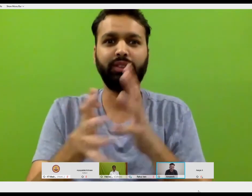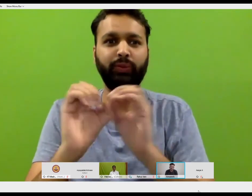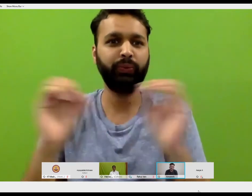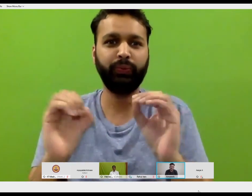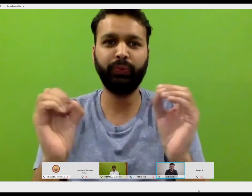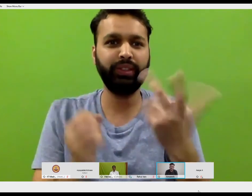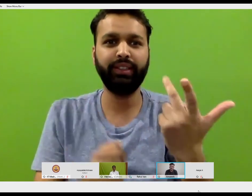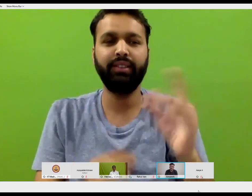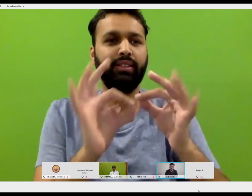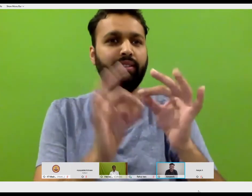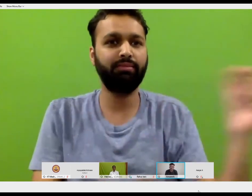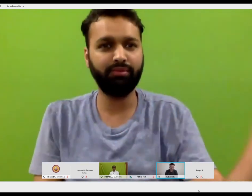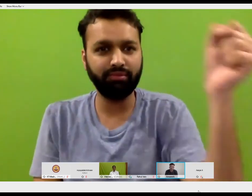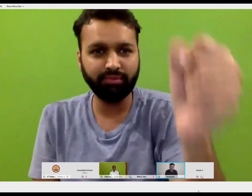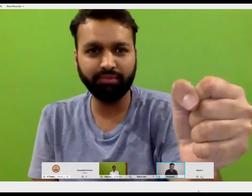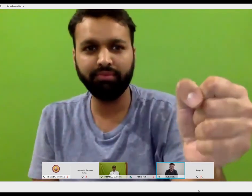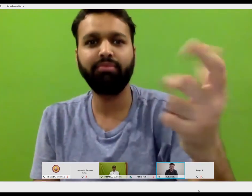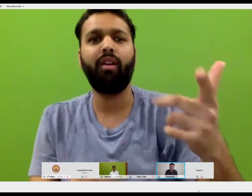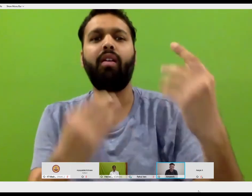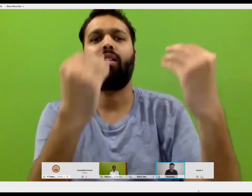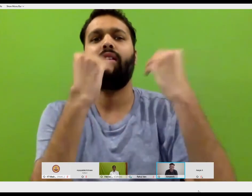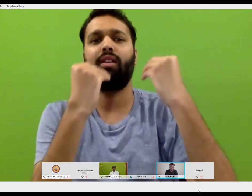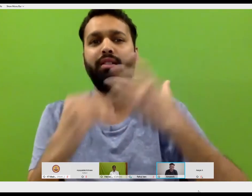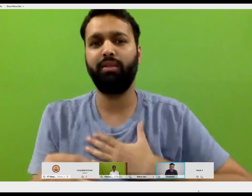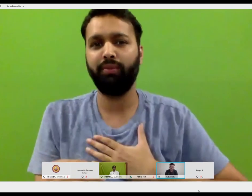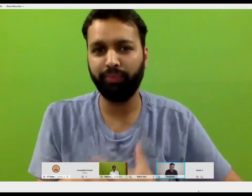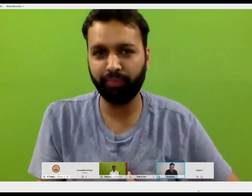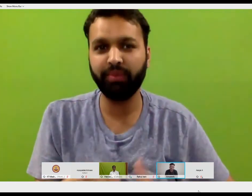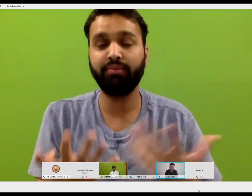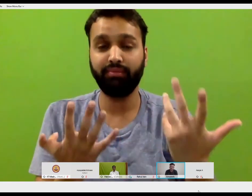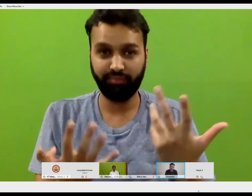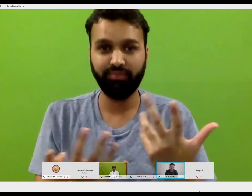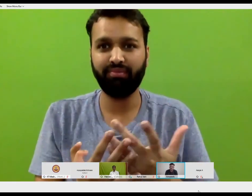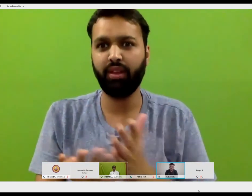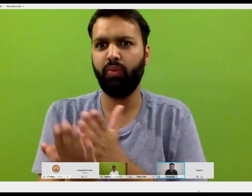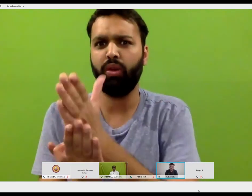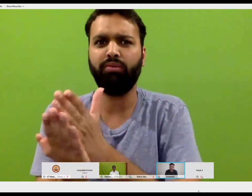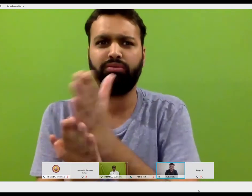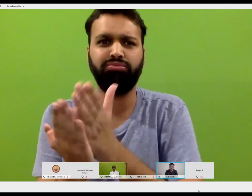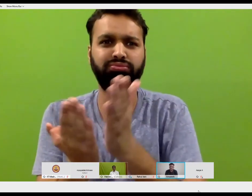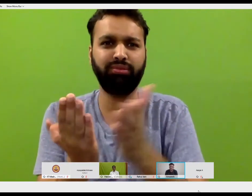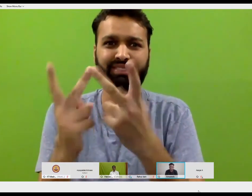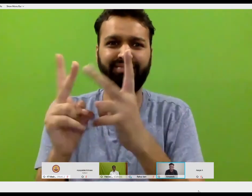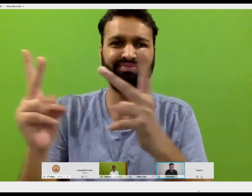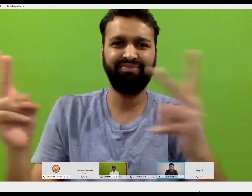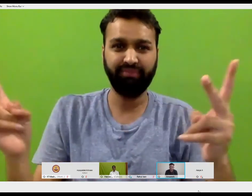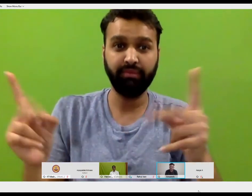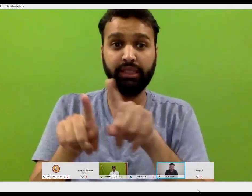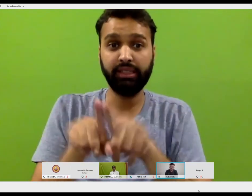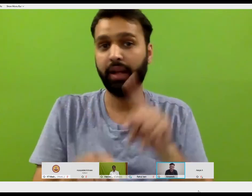and might not be able to understand the teachers, because they don't use sign language. If they have an interpreter, then it might work out. So there are